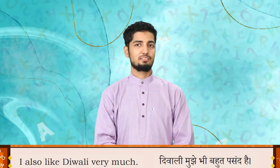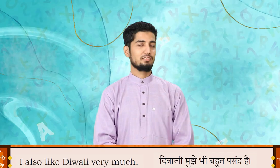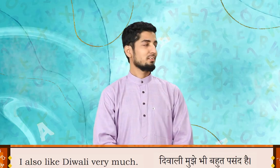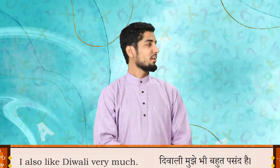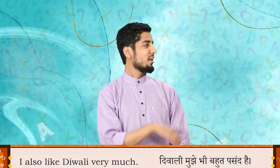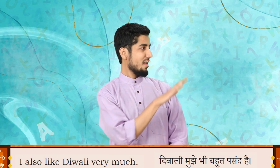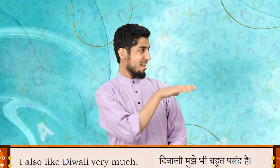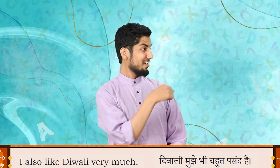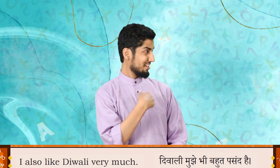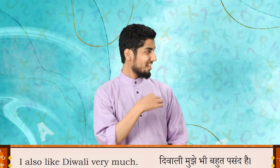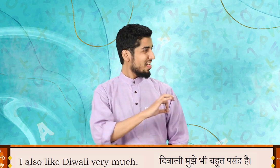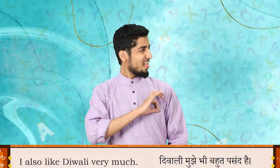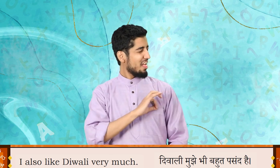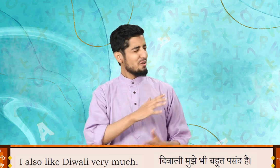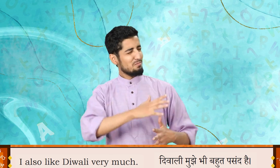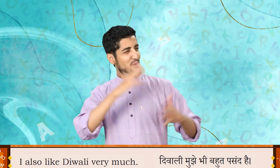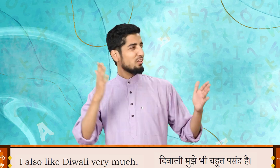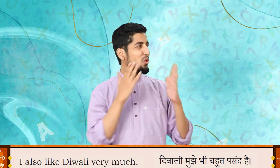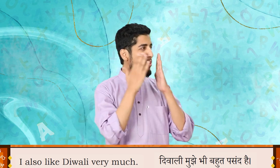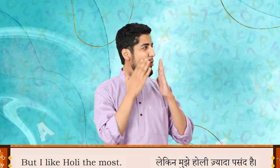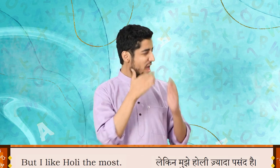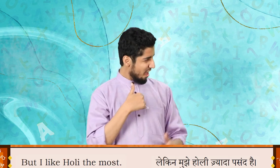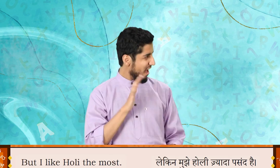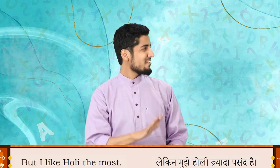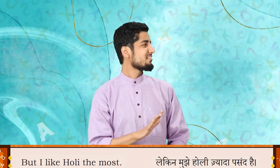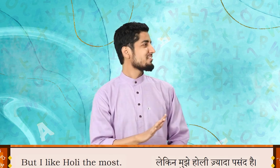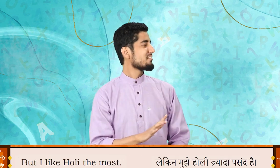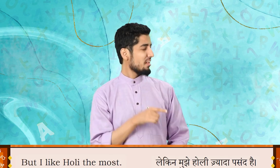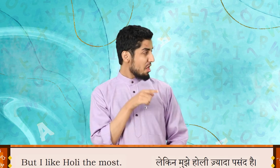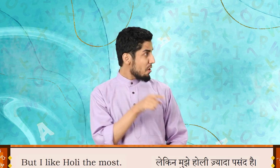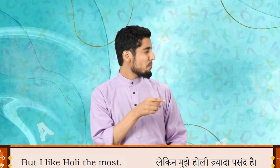I also like Diwali very much. But I like Holi the most.